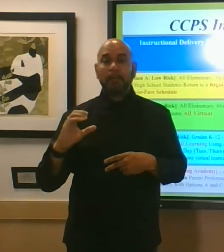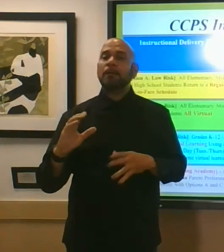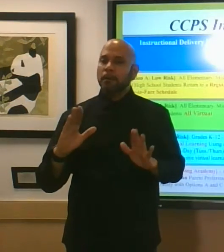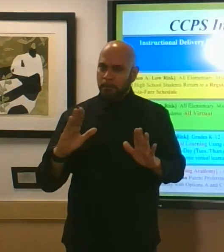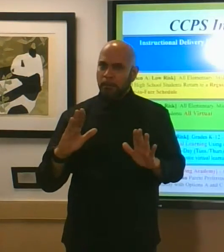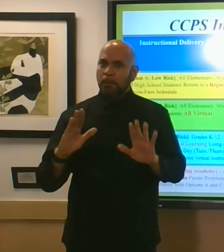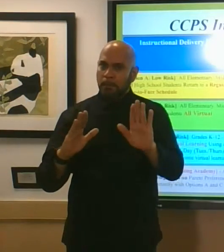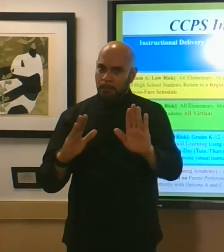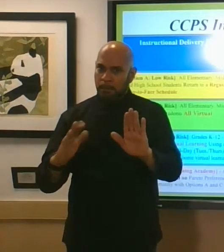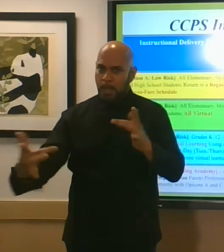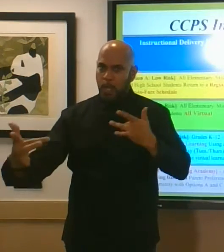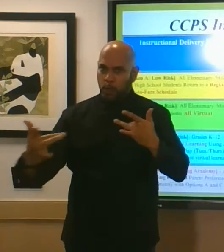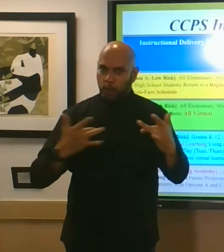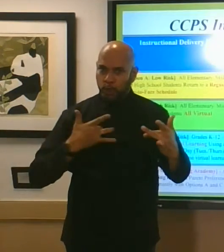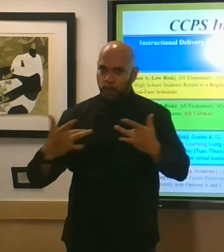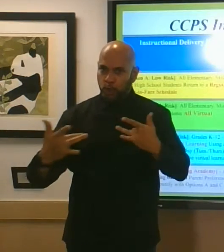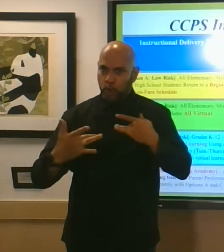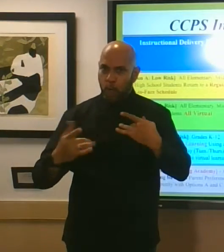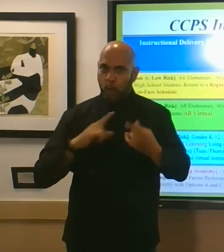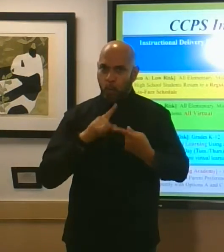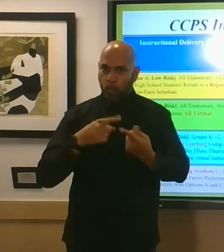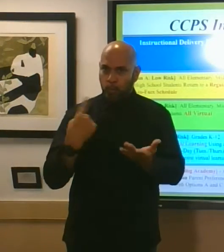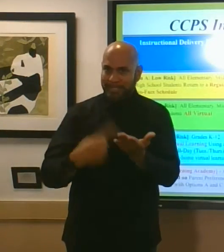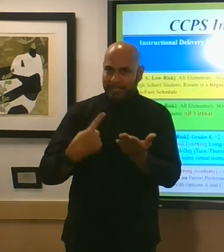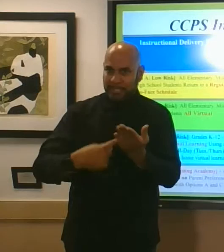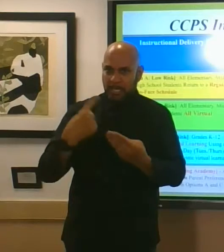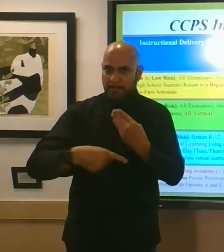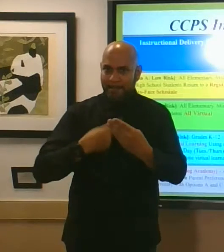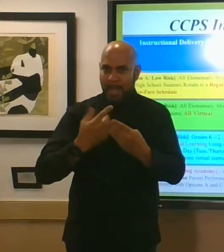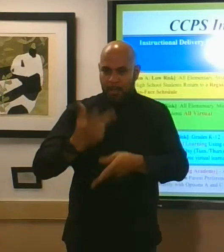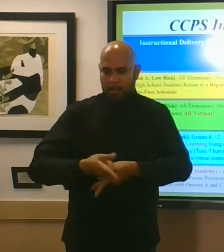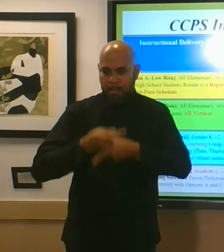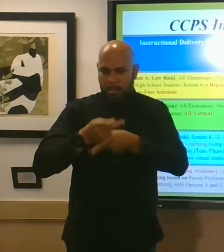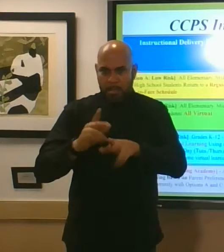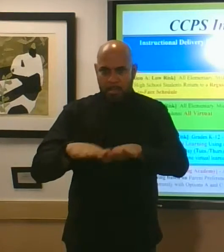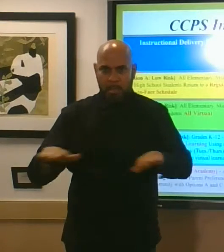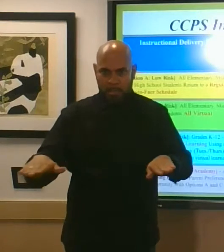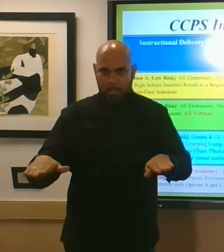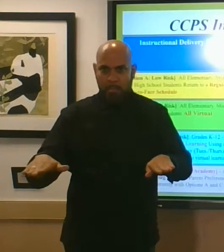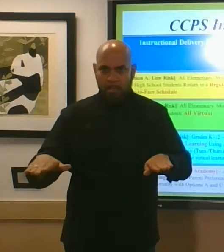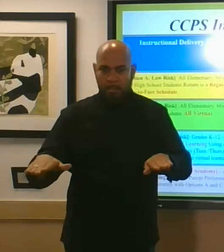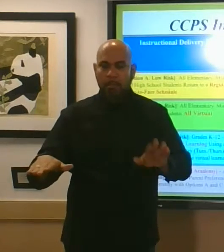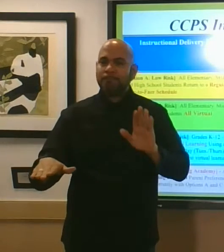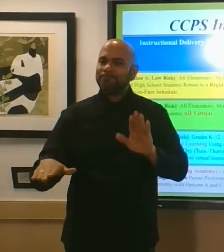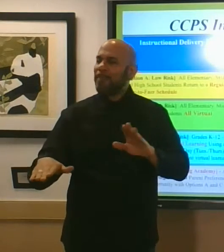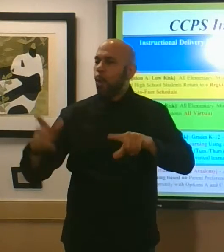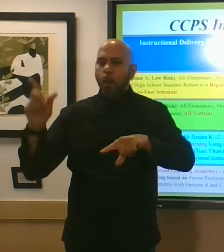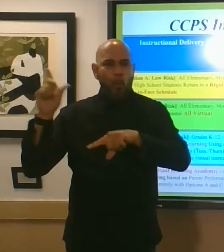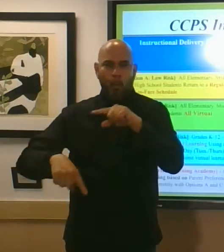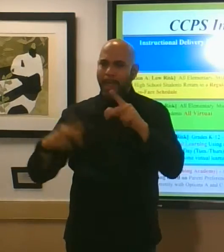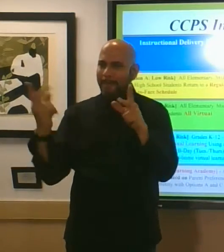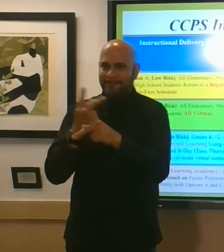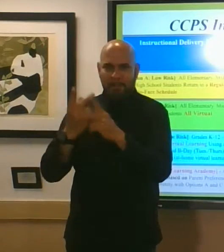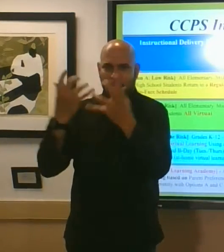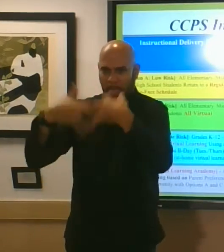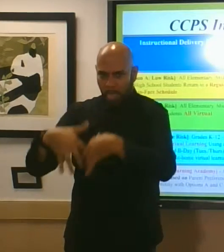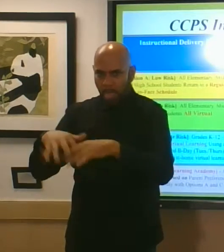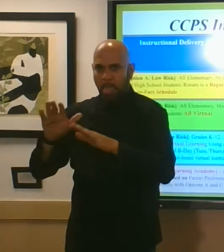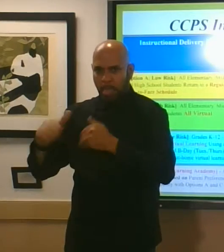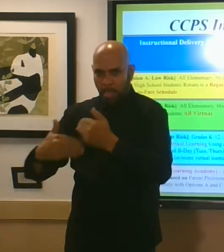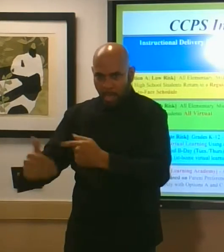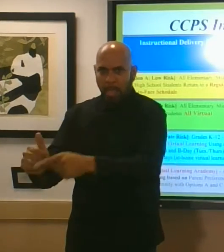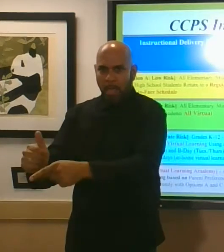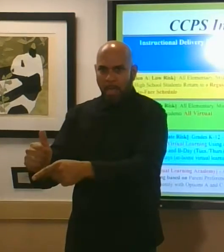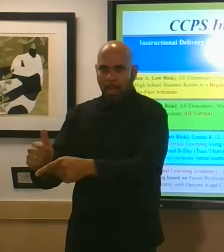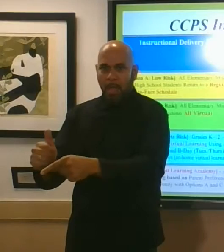with relative to child care and figured out that problem we're focused on ensuring that safety